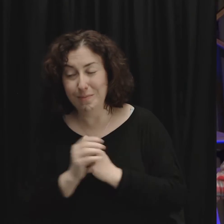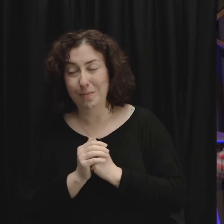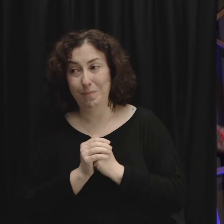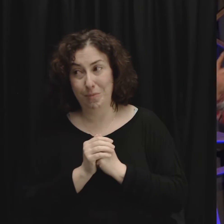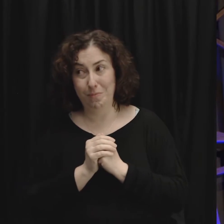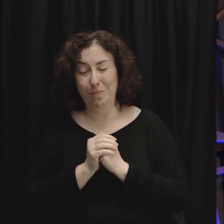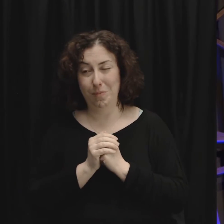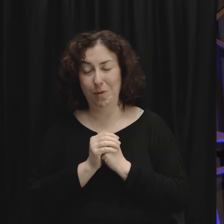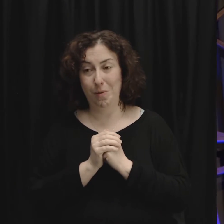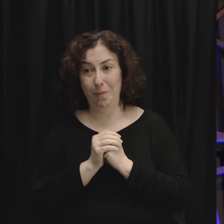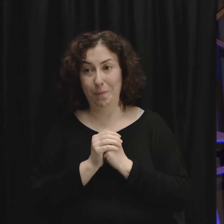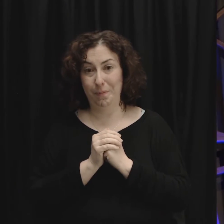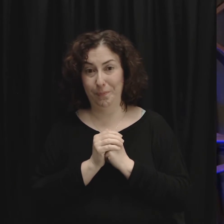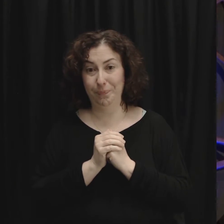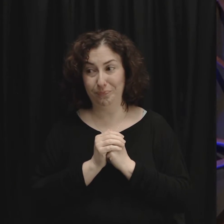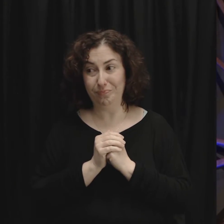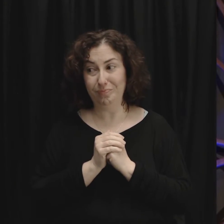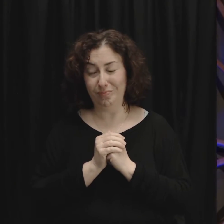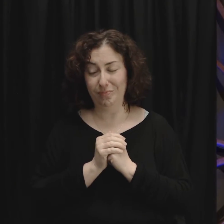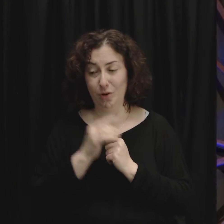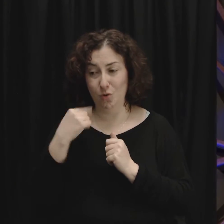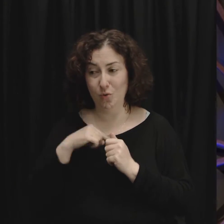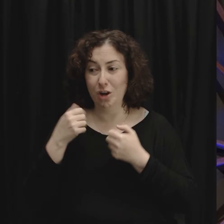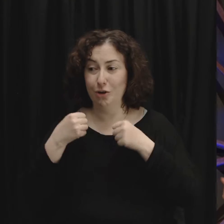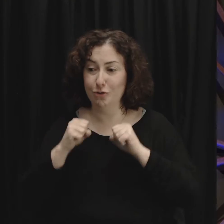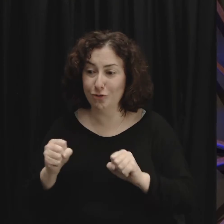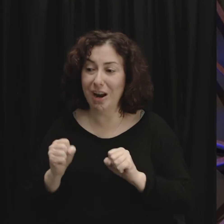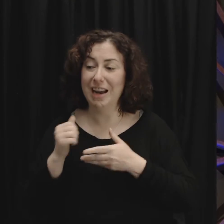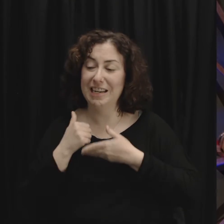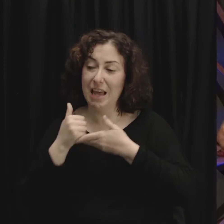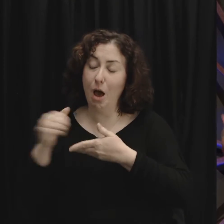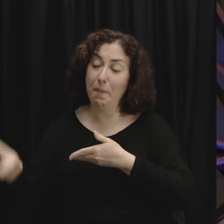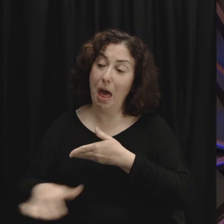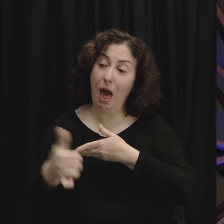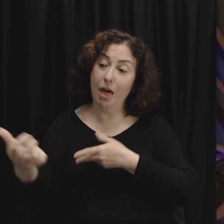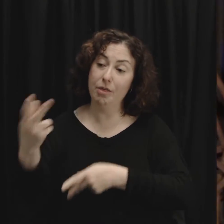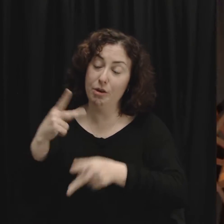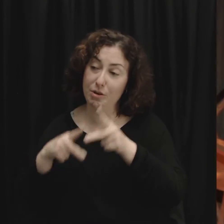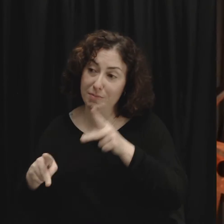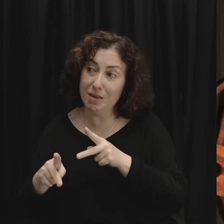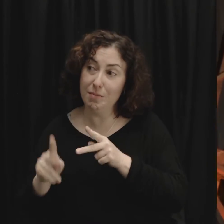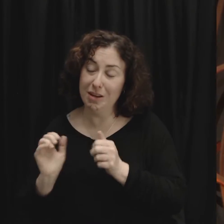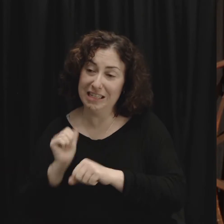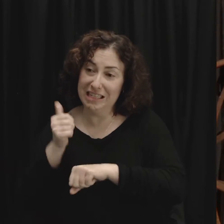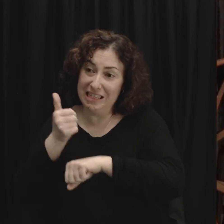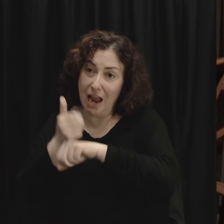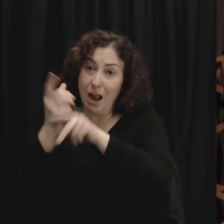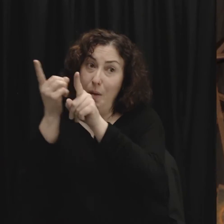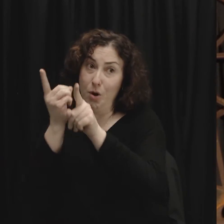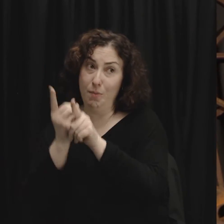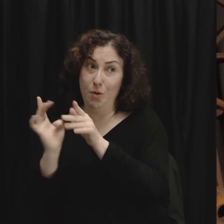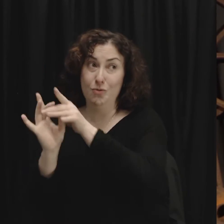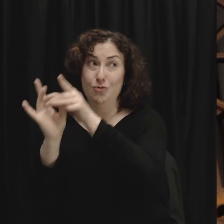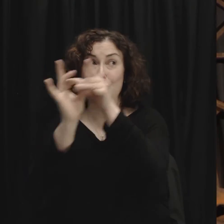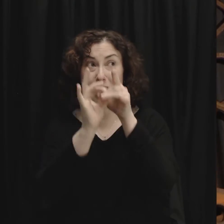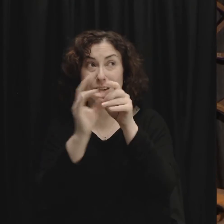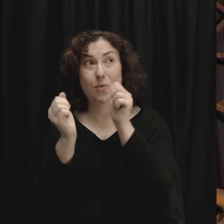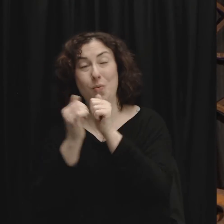reconciling them back to a right relationship with God that is the heart of the gospel message God loves